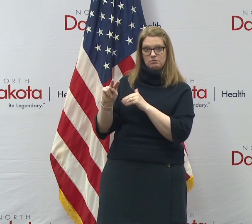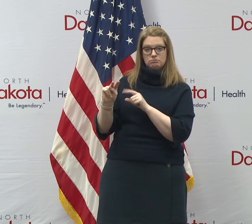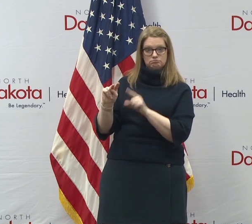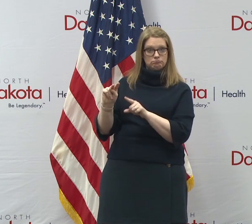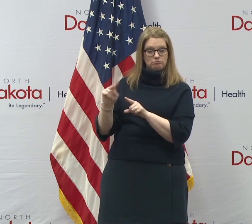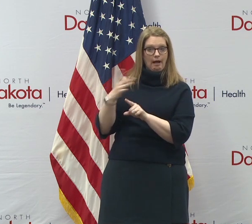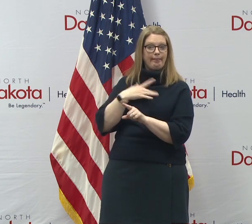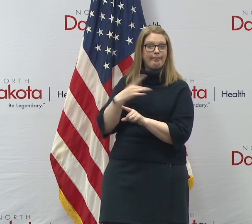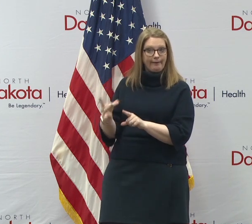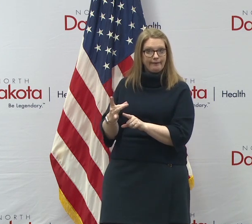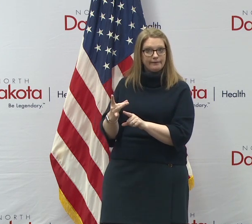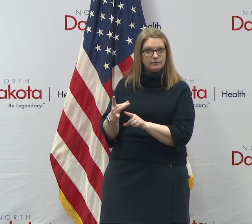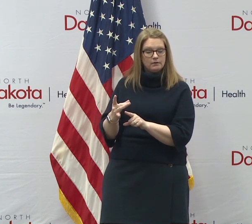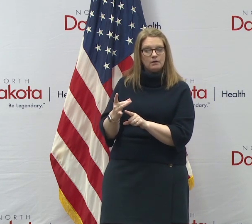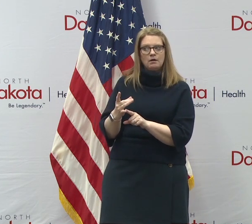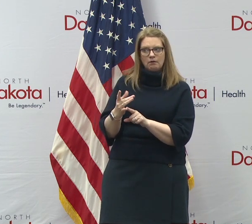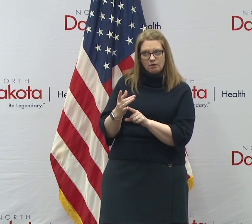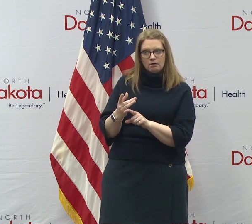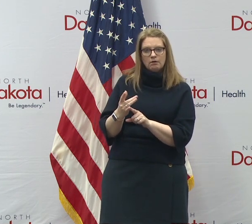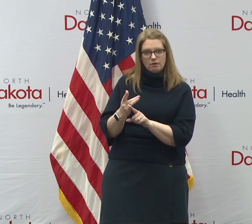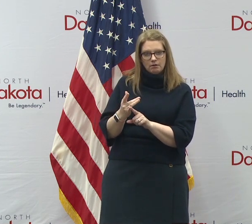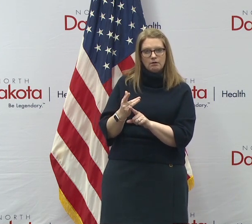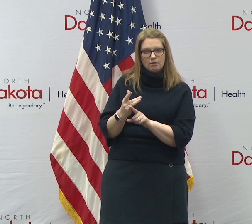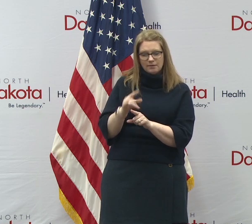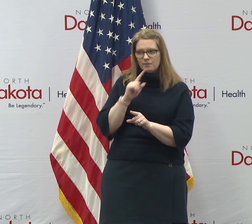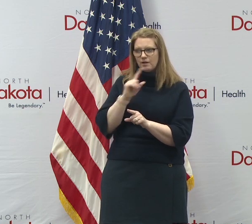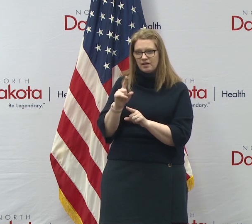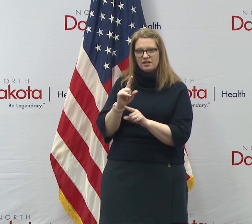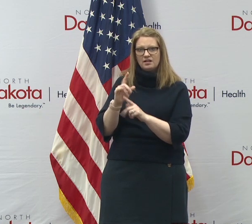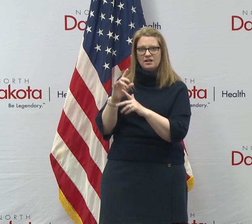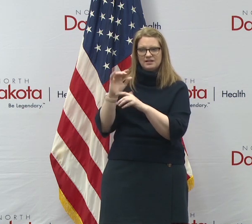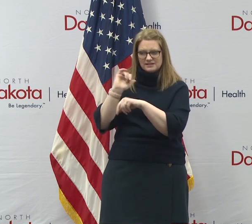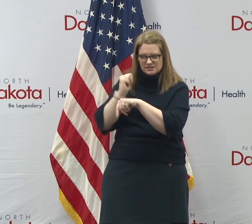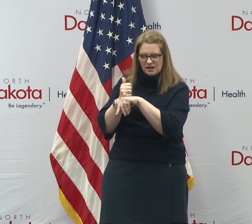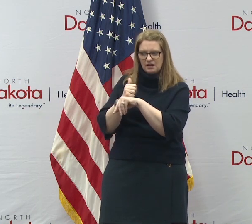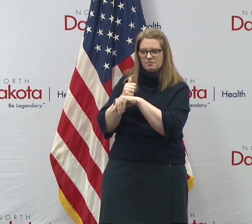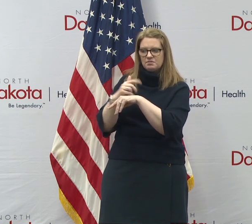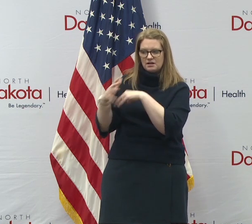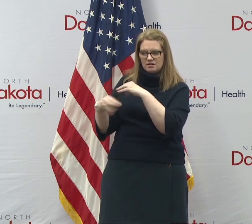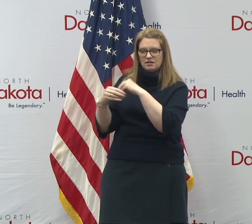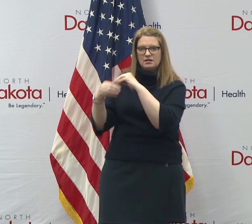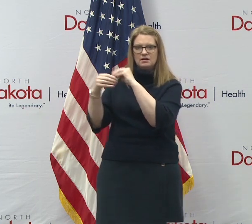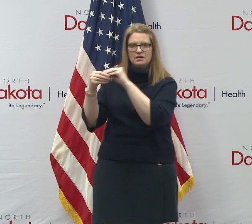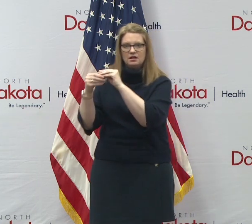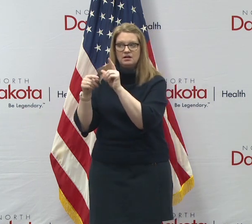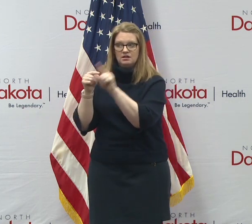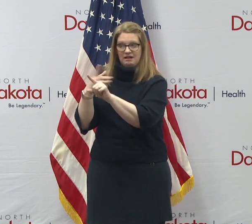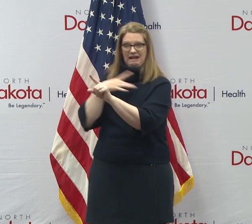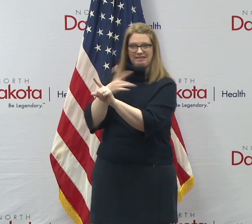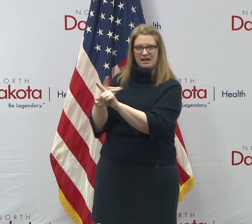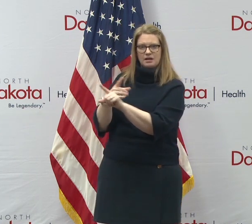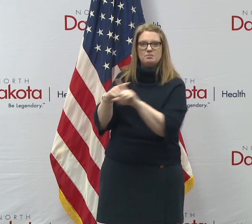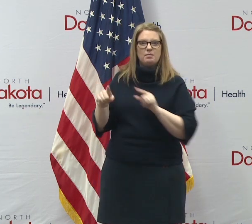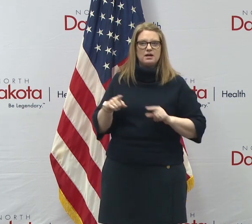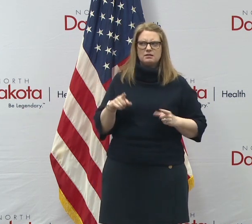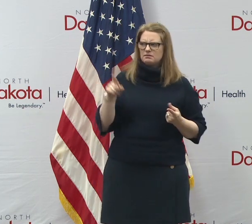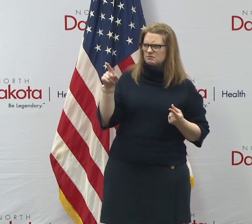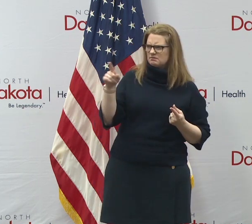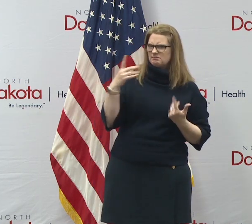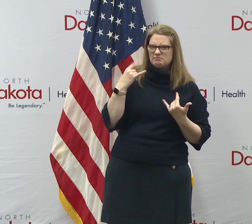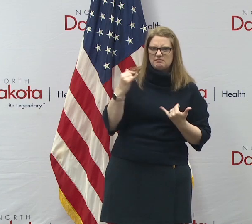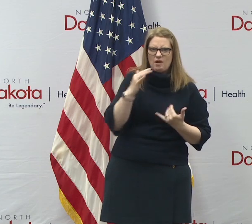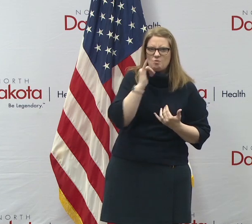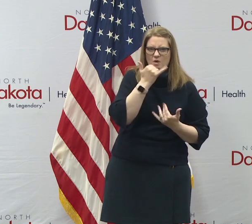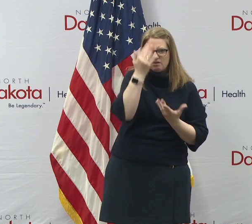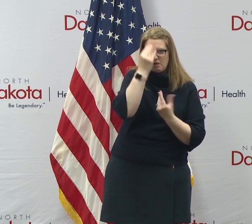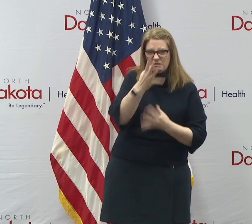uh, when we understood how it was being built and how it was being delivered. Uh, we just don't like it when it's got the wrong data for our state in it. Uh, I'd